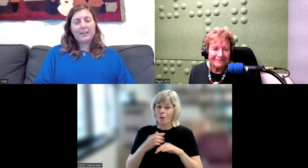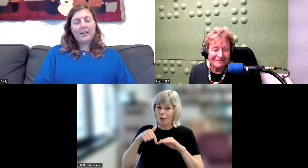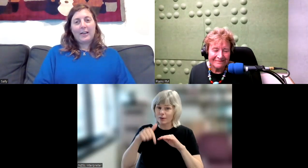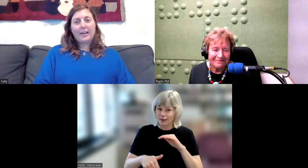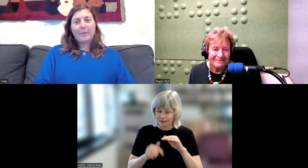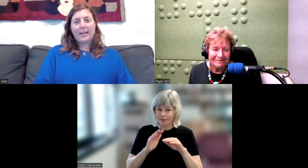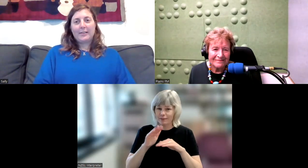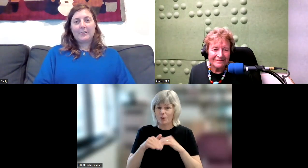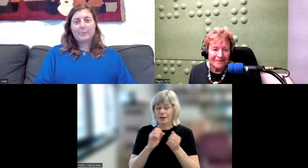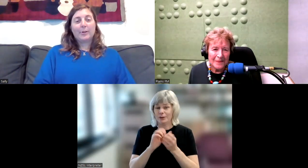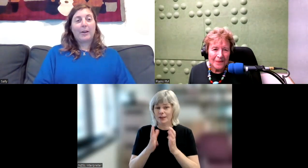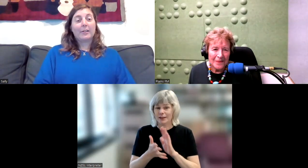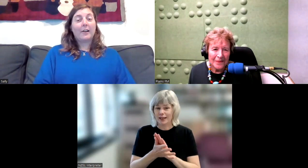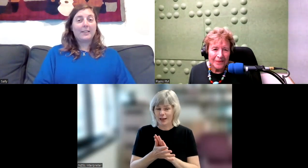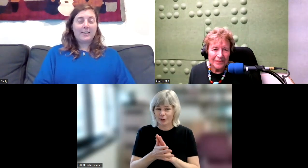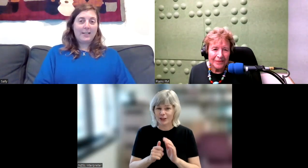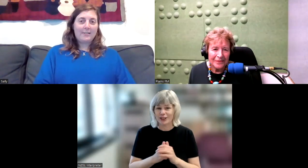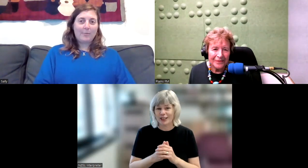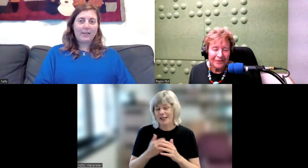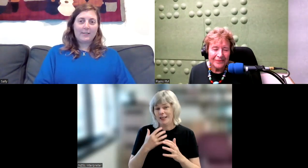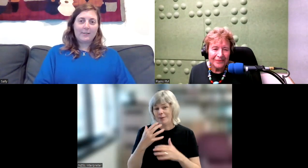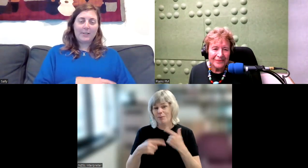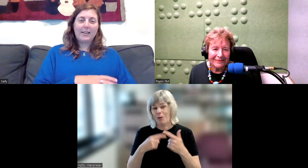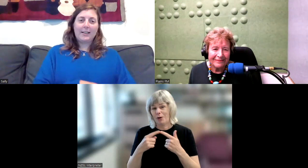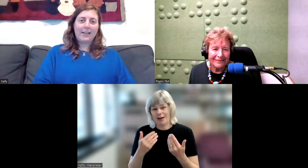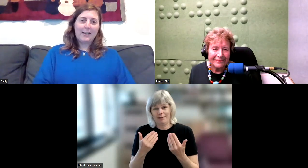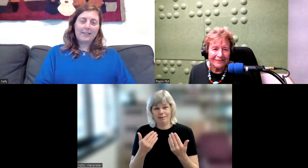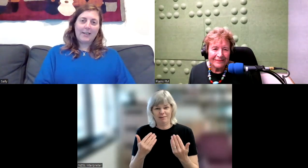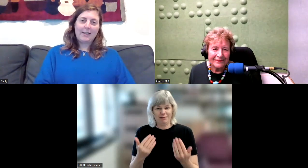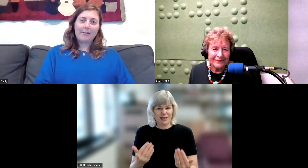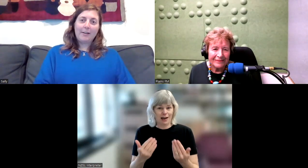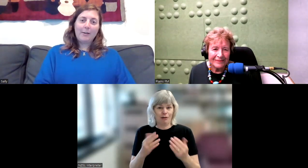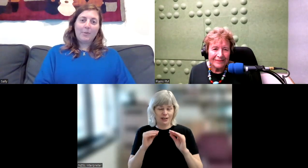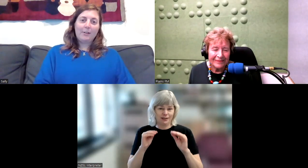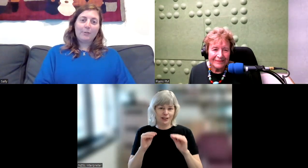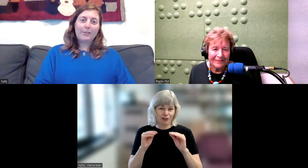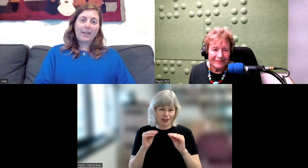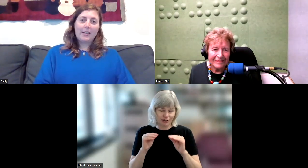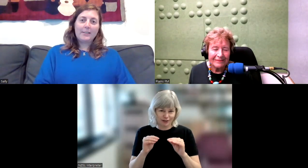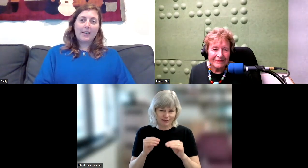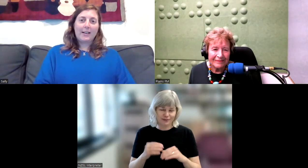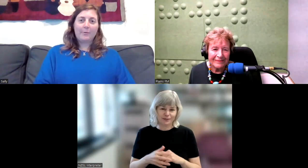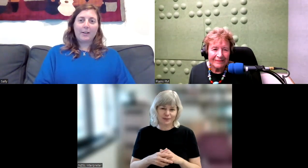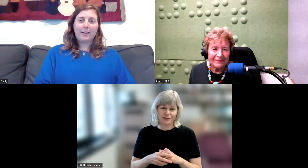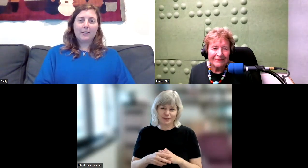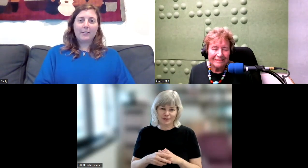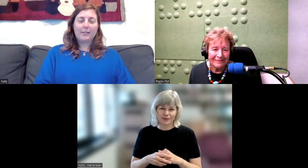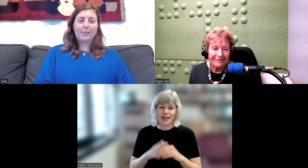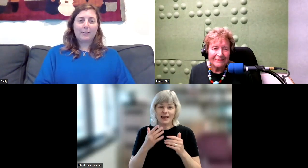and more about current education practices, particularly as they're being taught at Te Hedanga Waka, Victoria